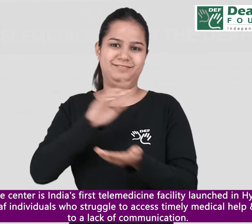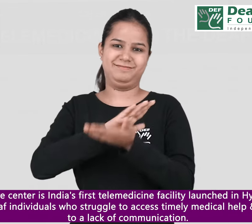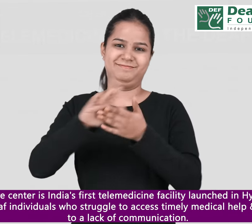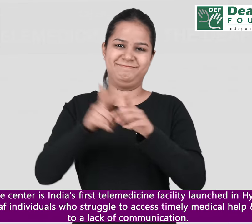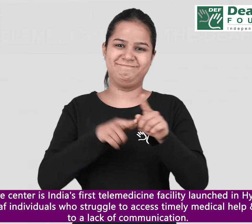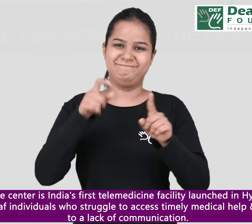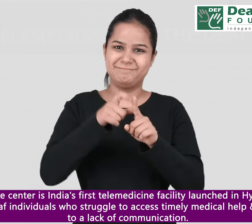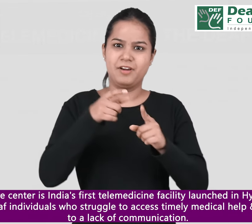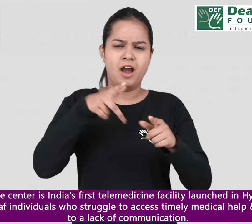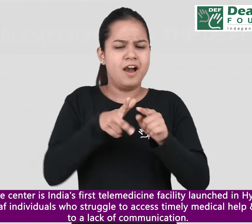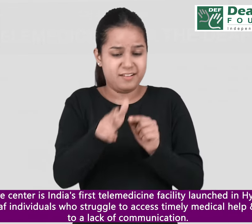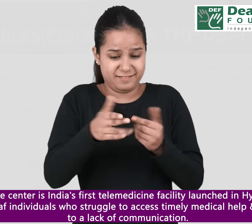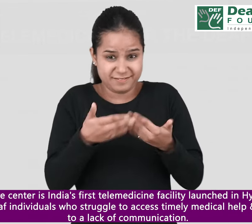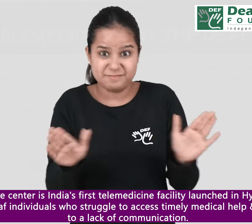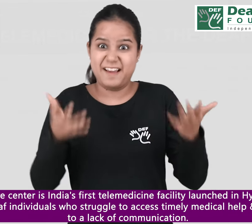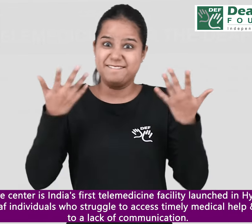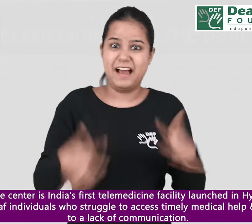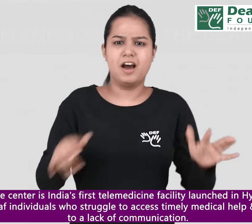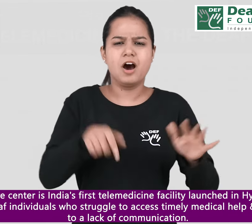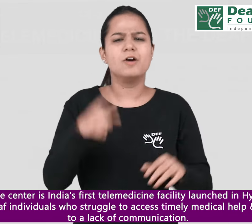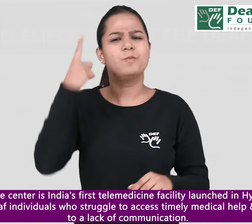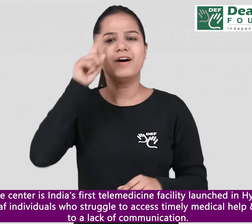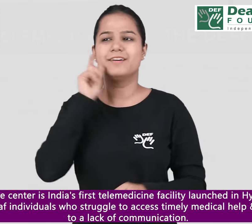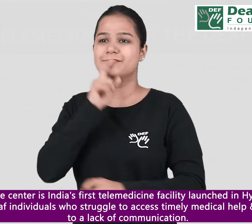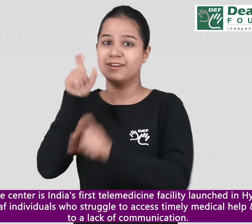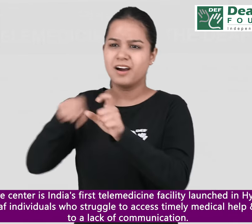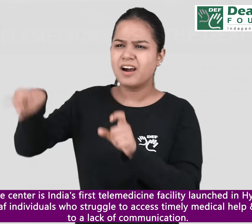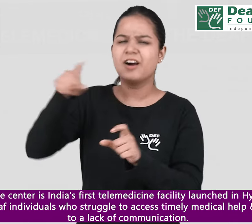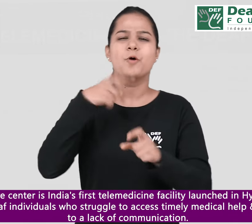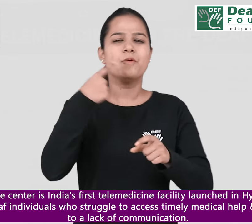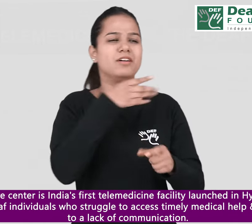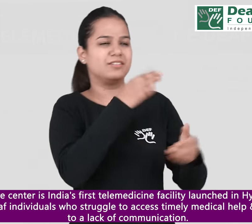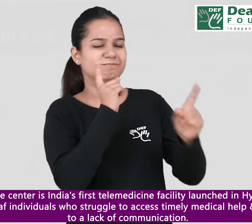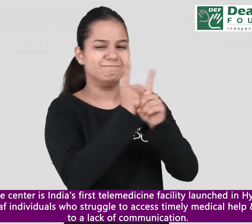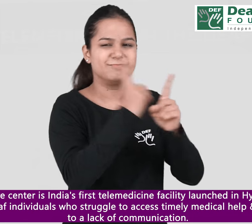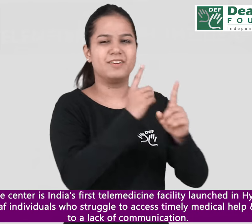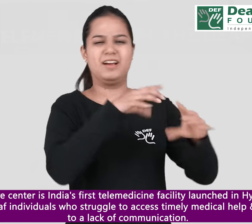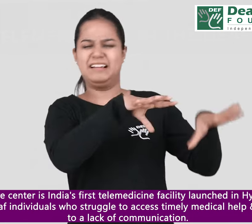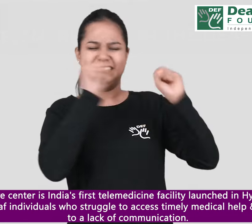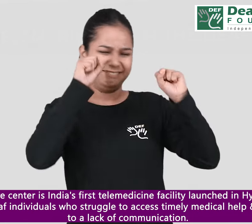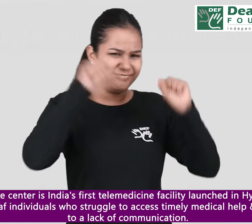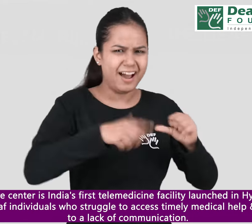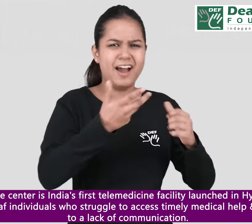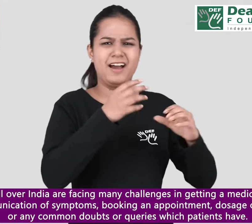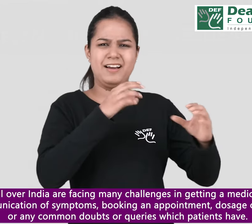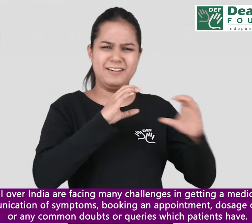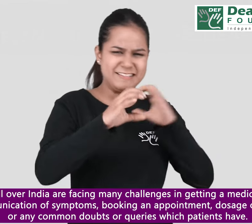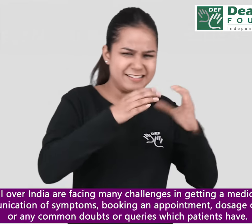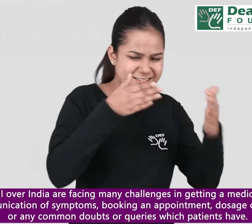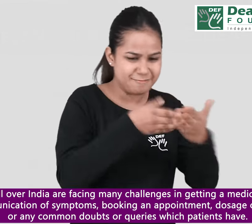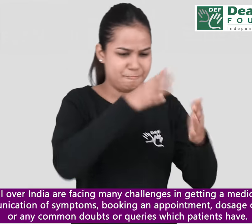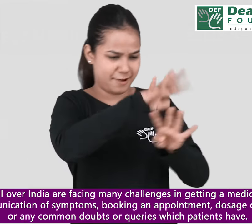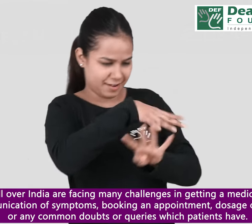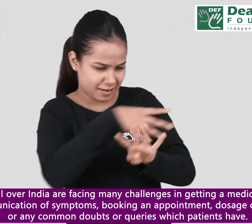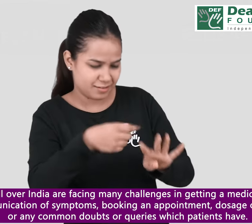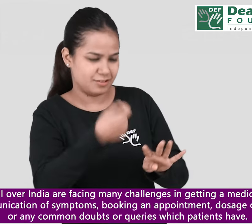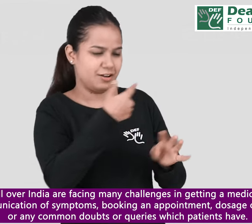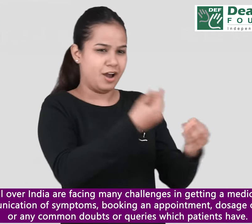Deaf individuals who struggle to access timely medical help and support due to lack of communication. Deaf people all over India are